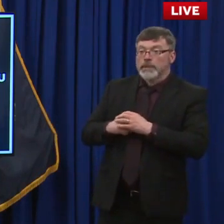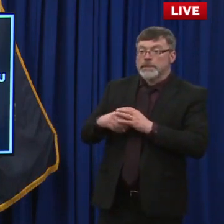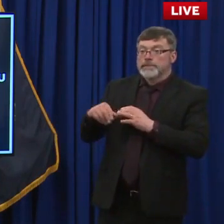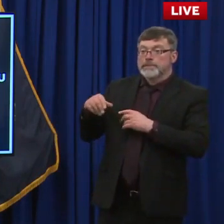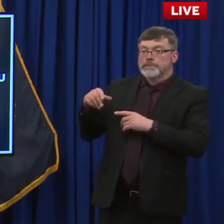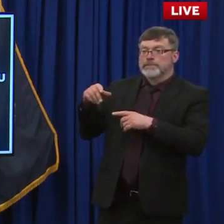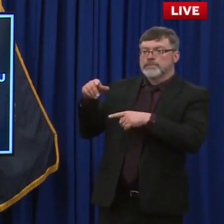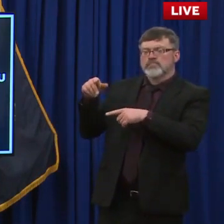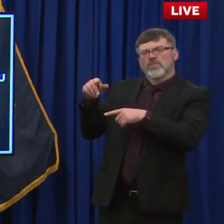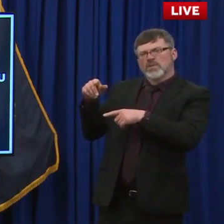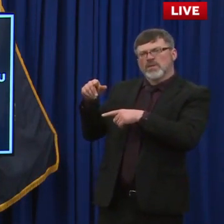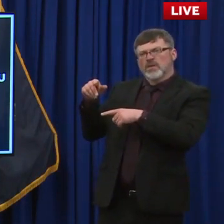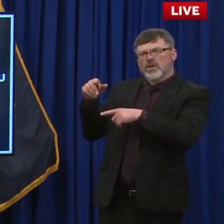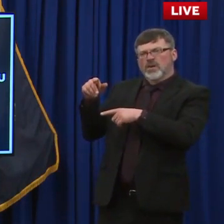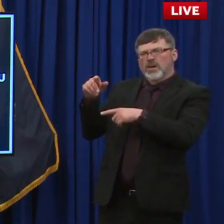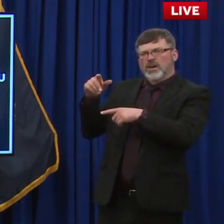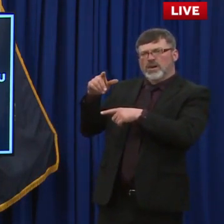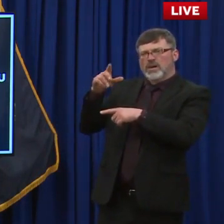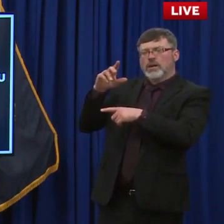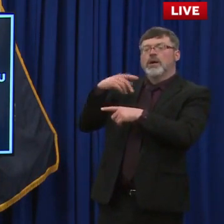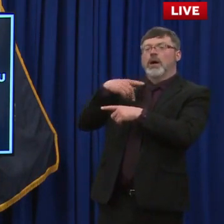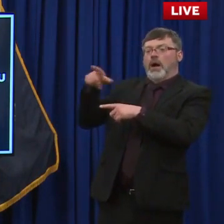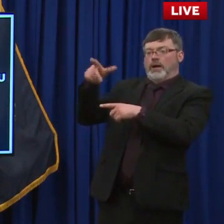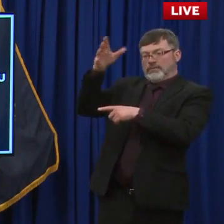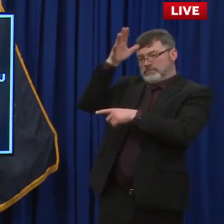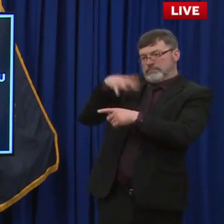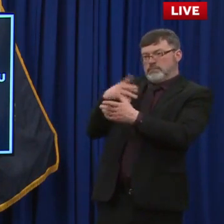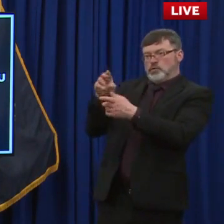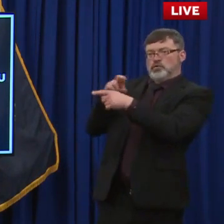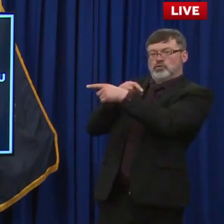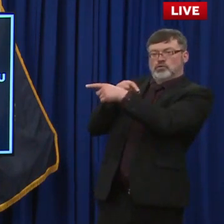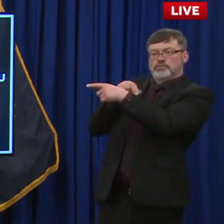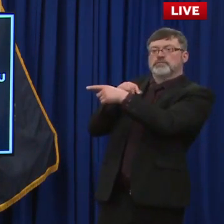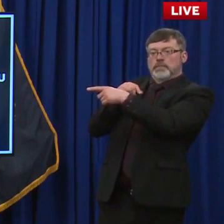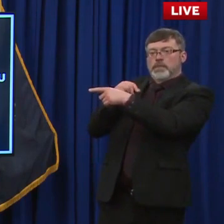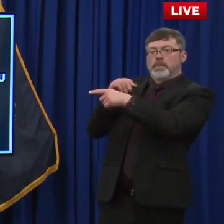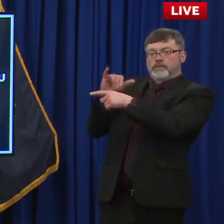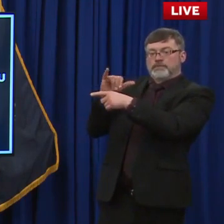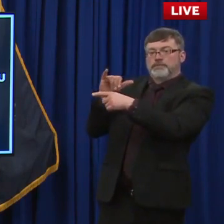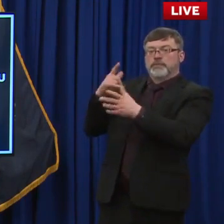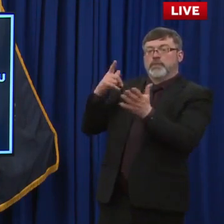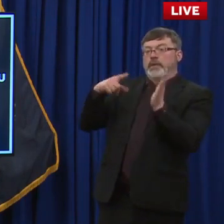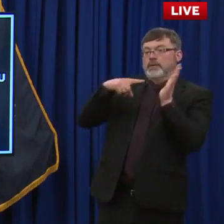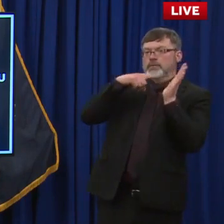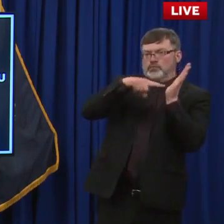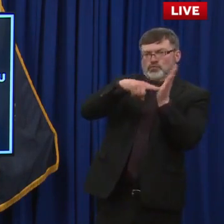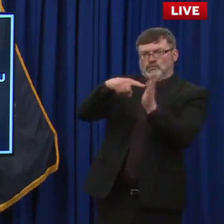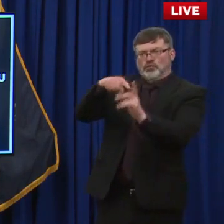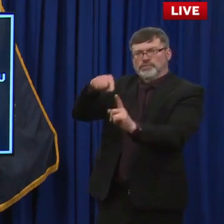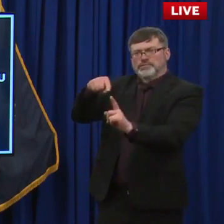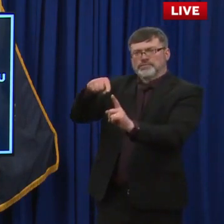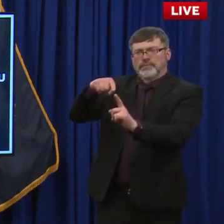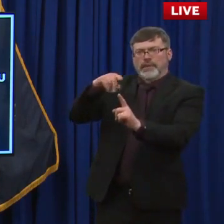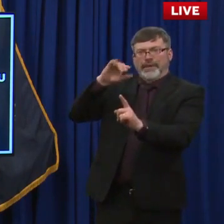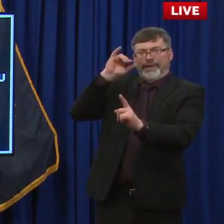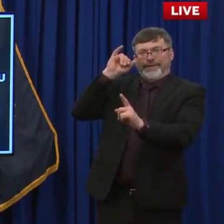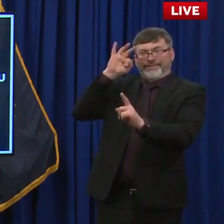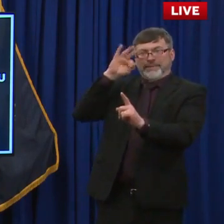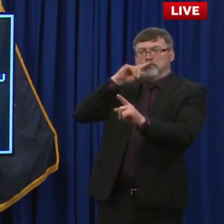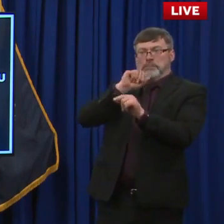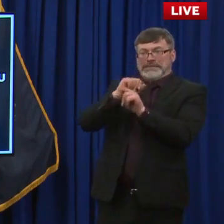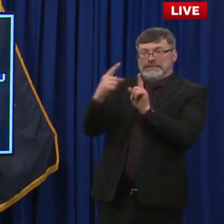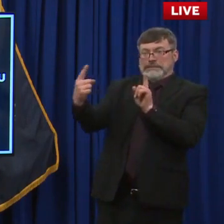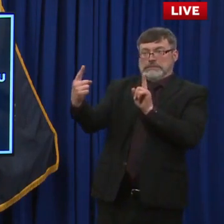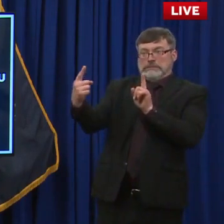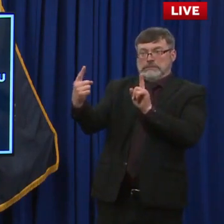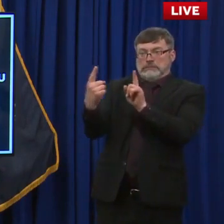stating that whether you're three feet apart or six feet apart, if everyone's wearing a mask, the infection rate of COVID is the same. Can you